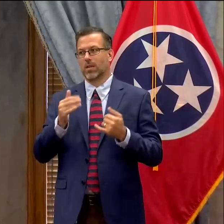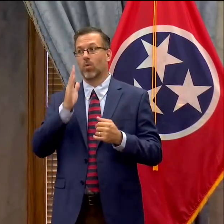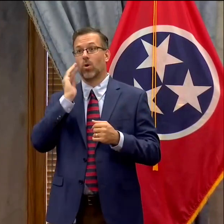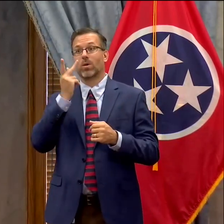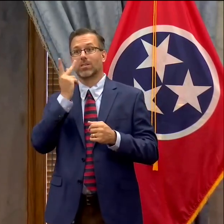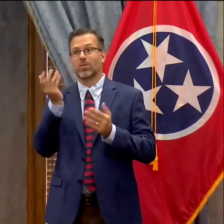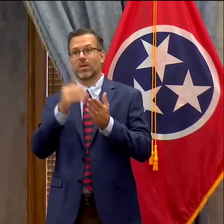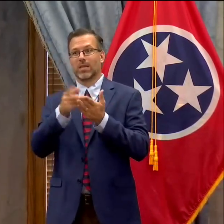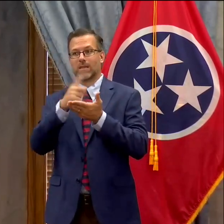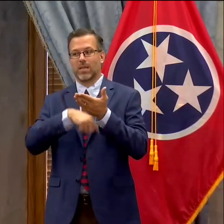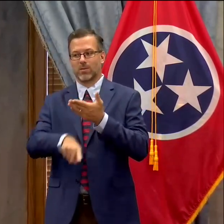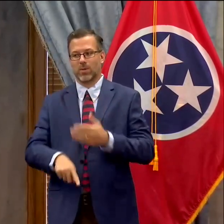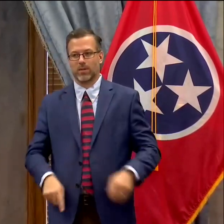back next week you you you you you you